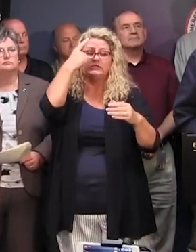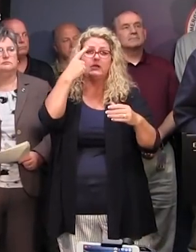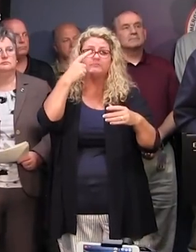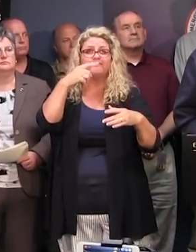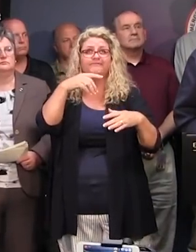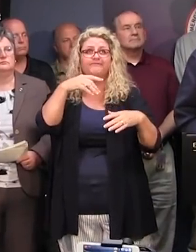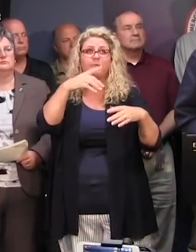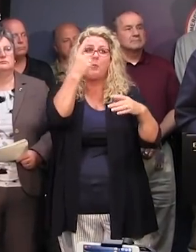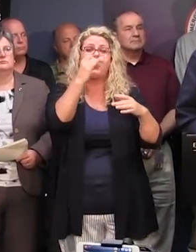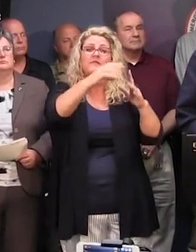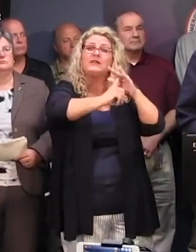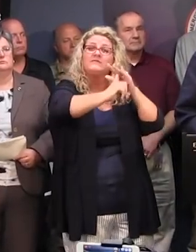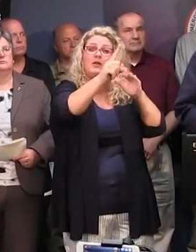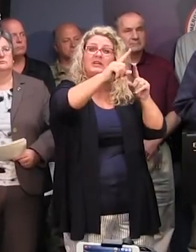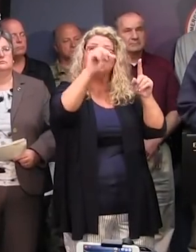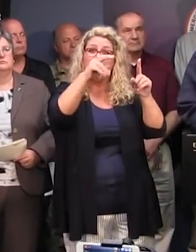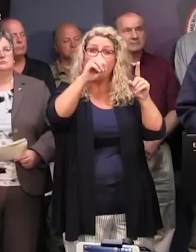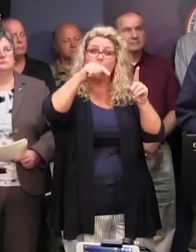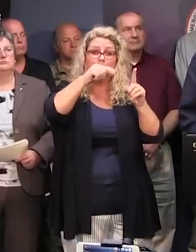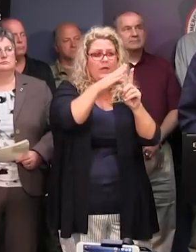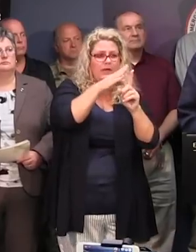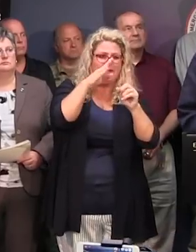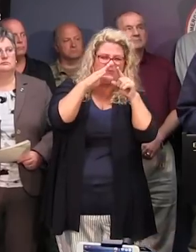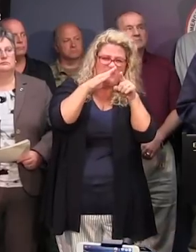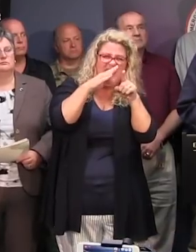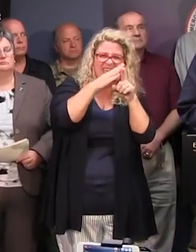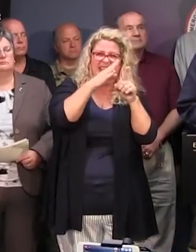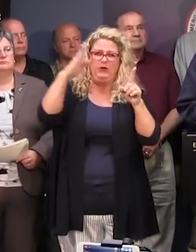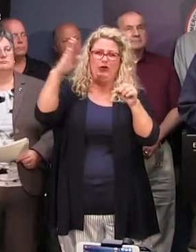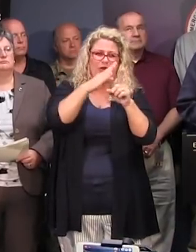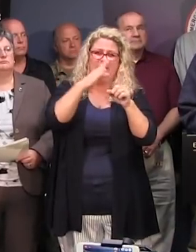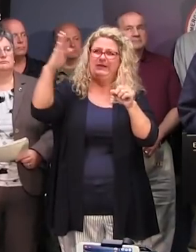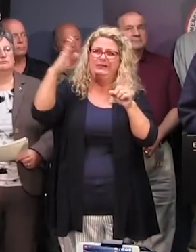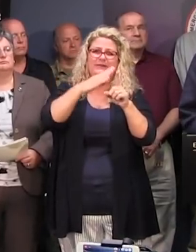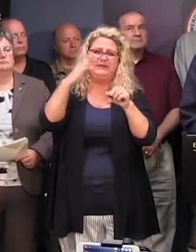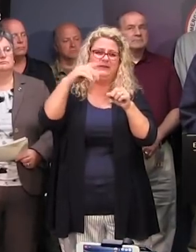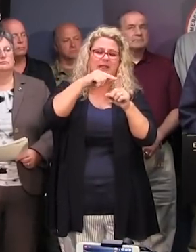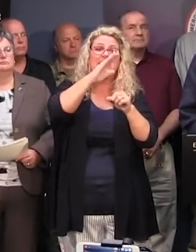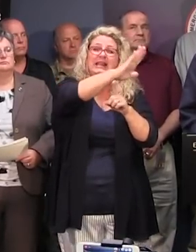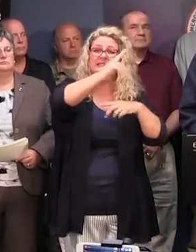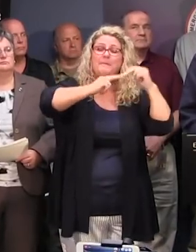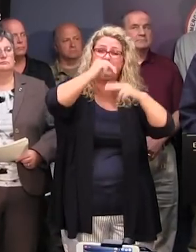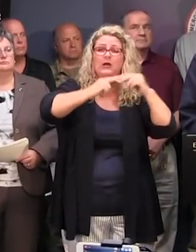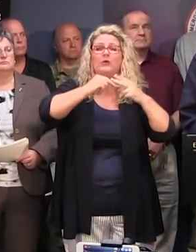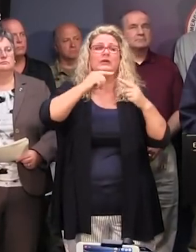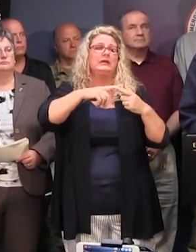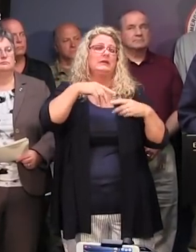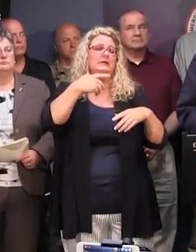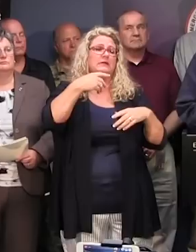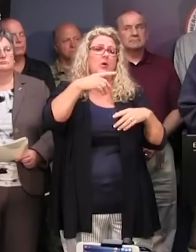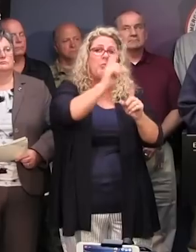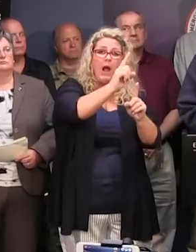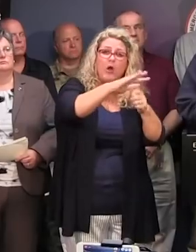of the evacuation zones. And because of its placement and because of the types of buildings and a lot of other considerations,